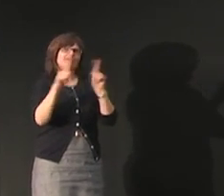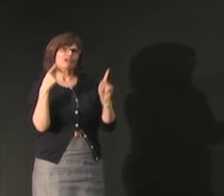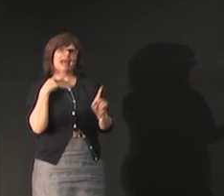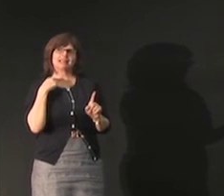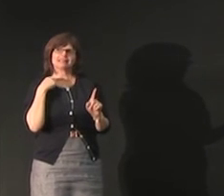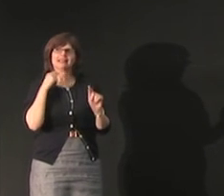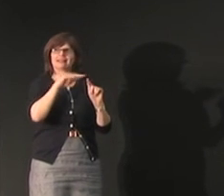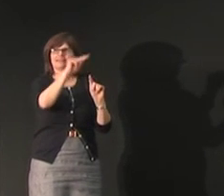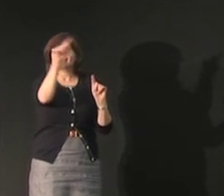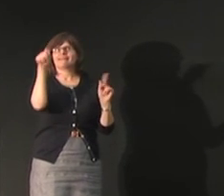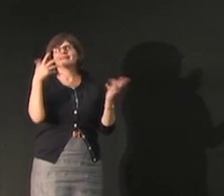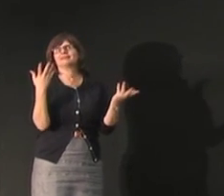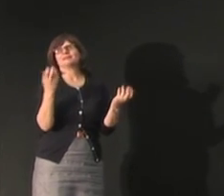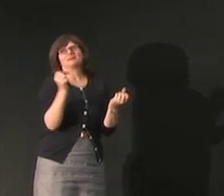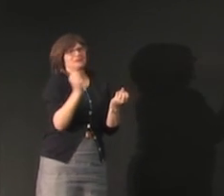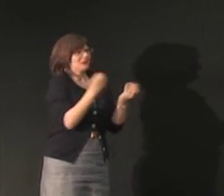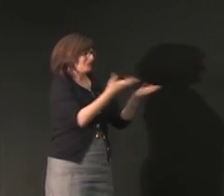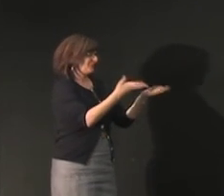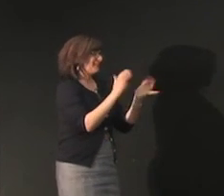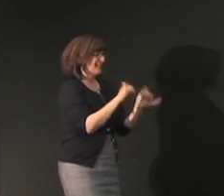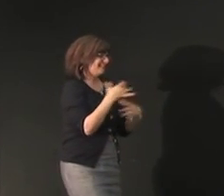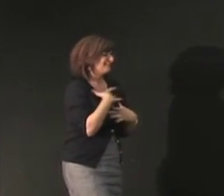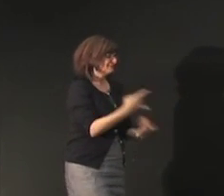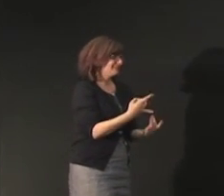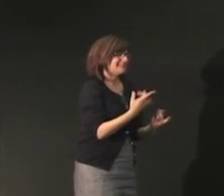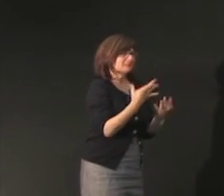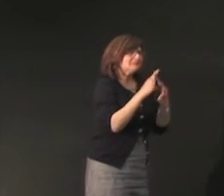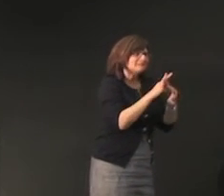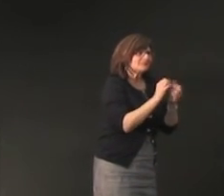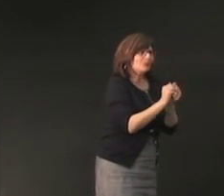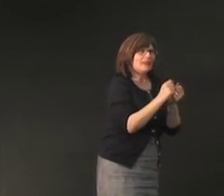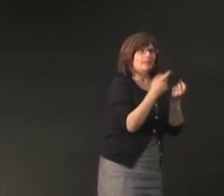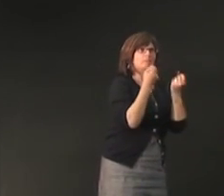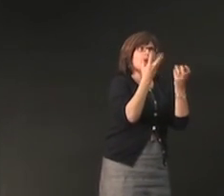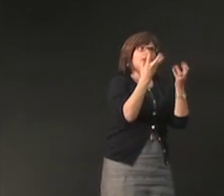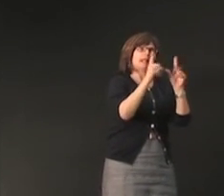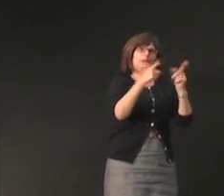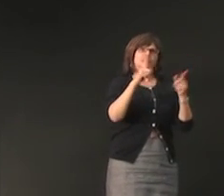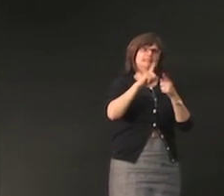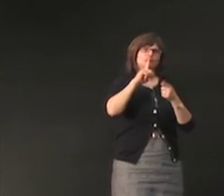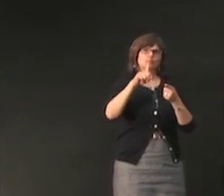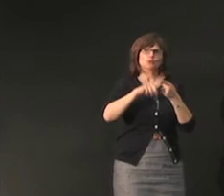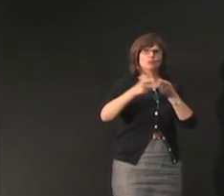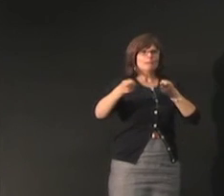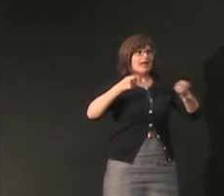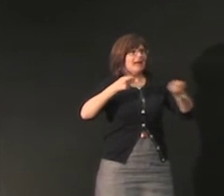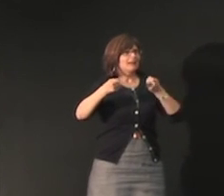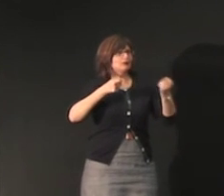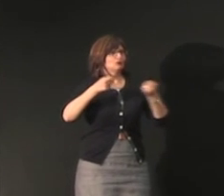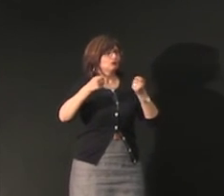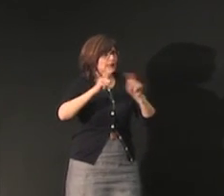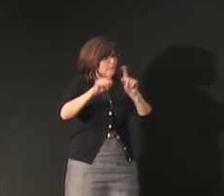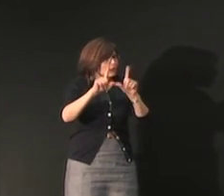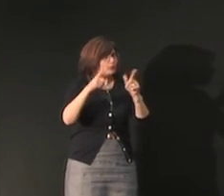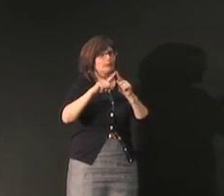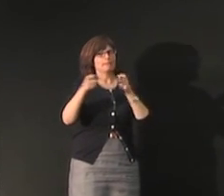so even though they are learning this language from outside their community they use it in a different way